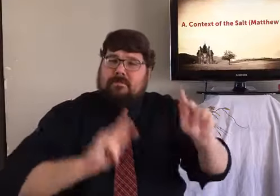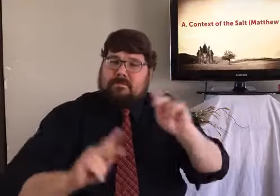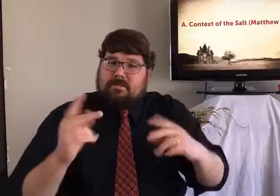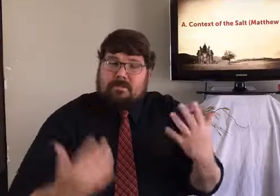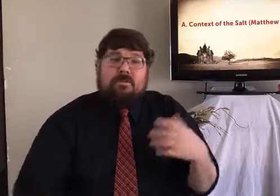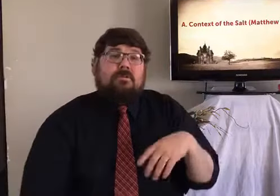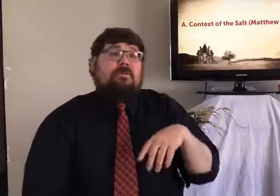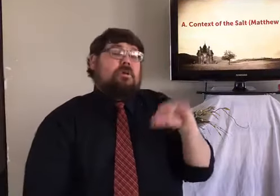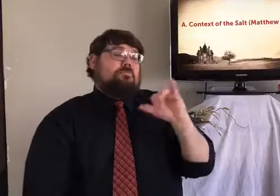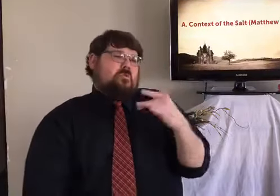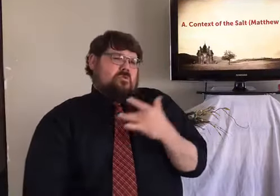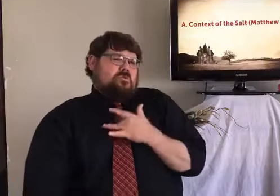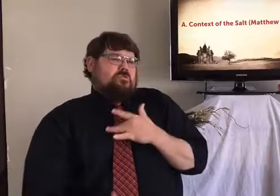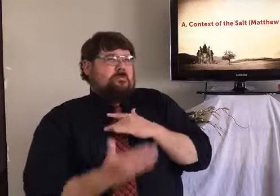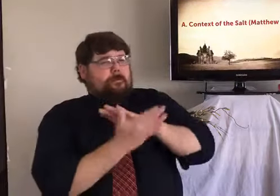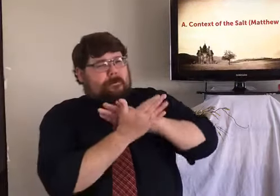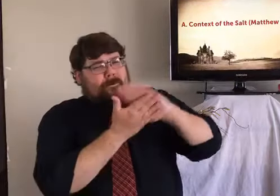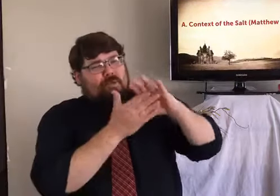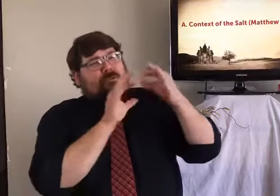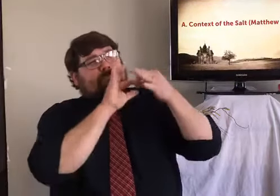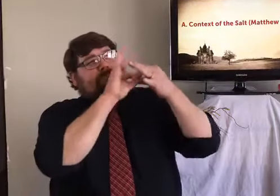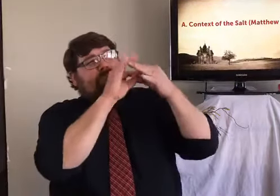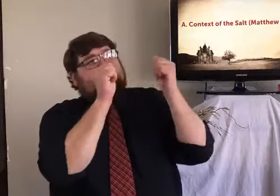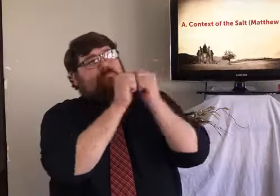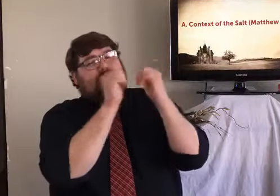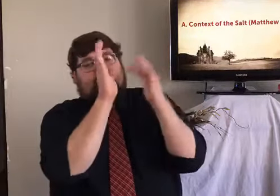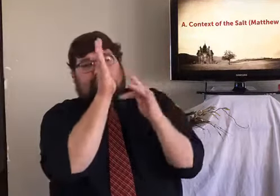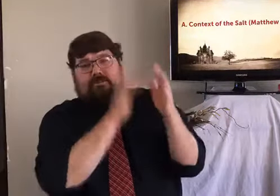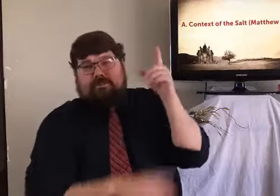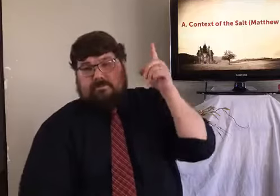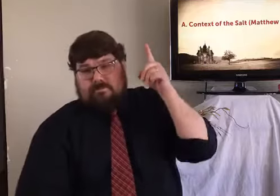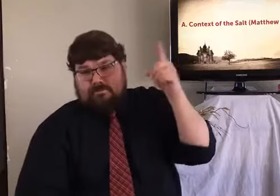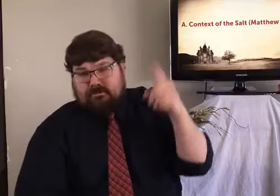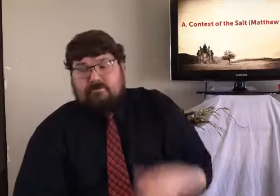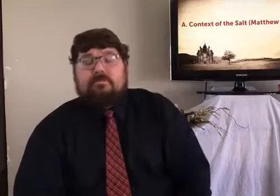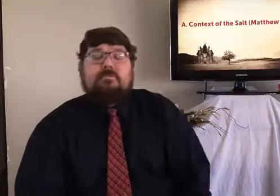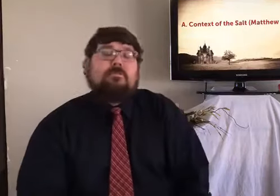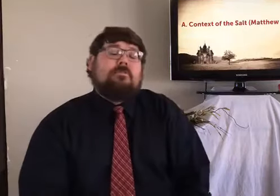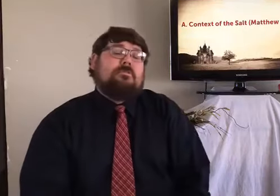Blessed are the merciful, for they shall obtain mercy.